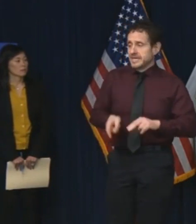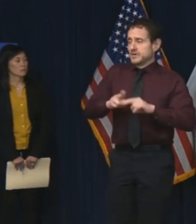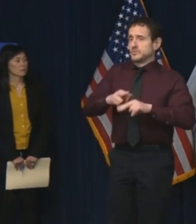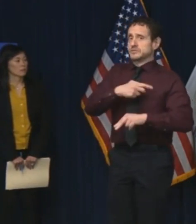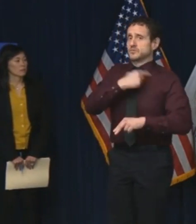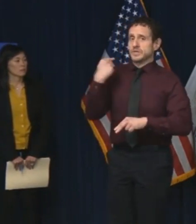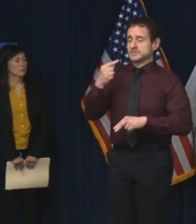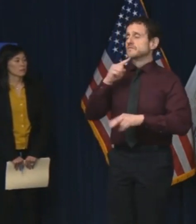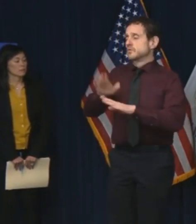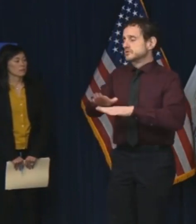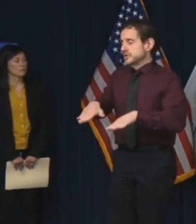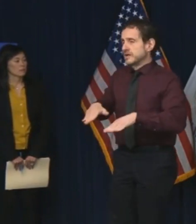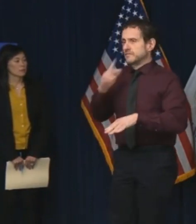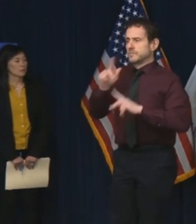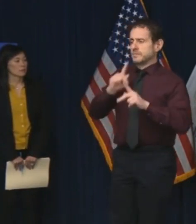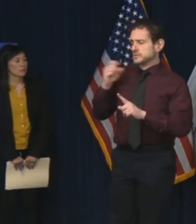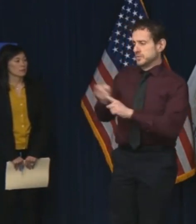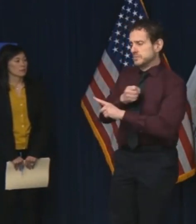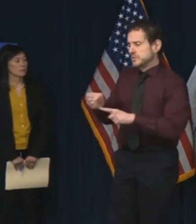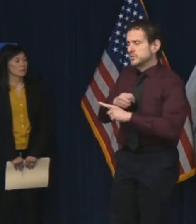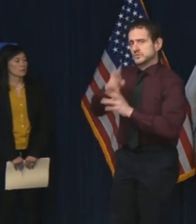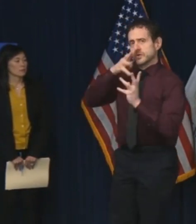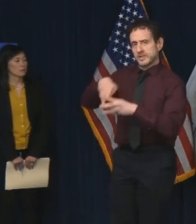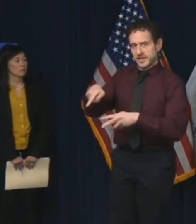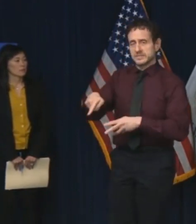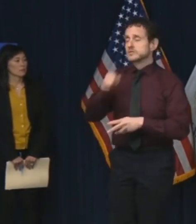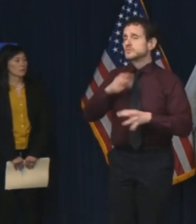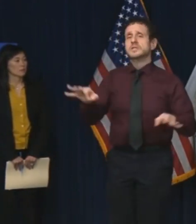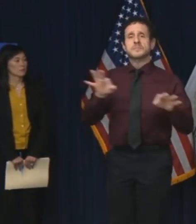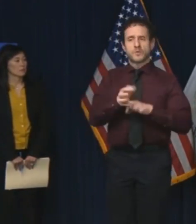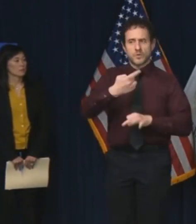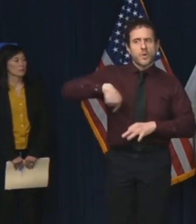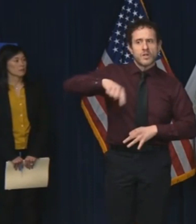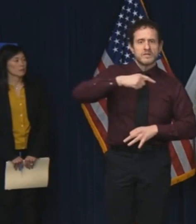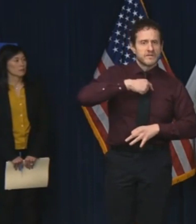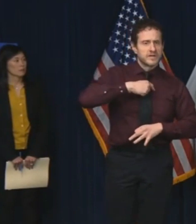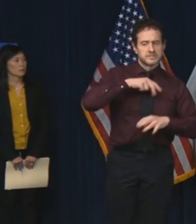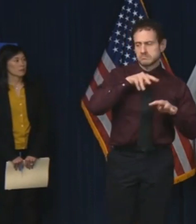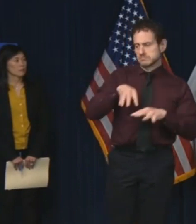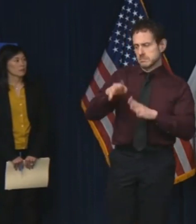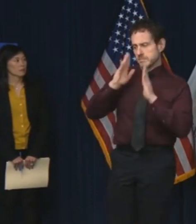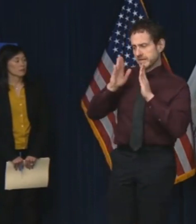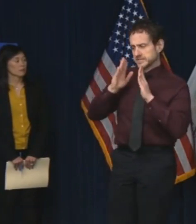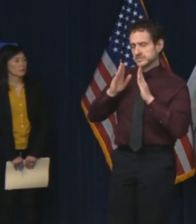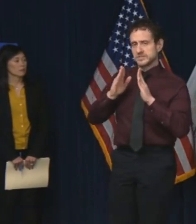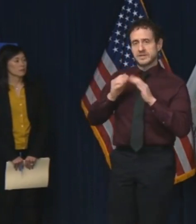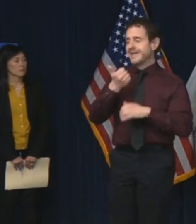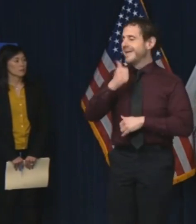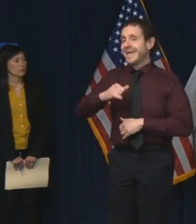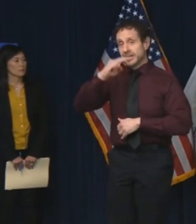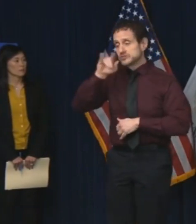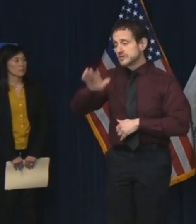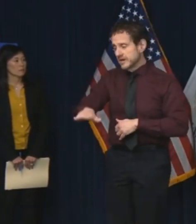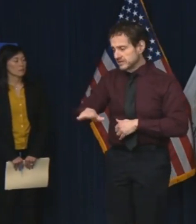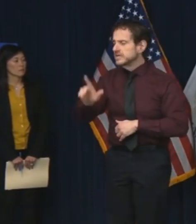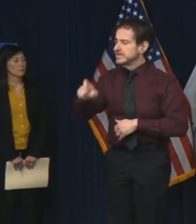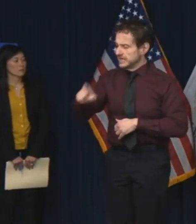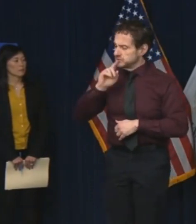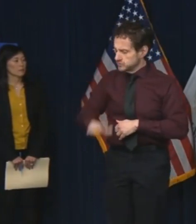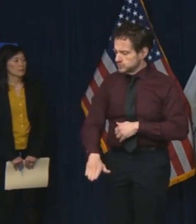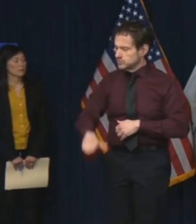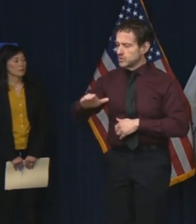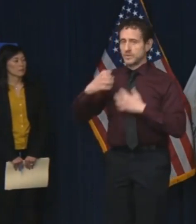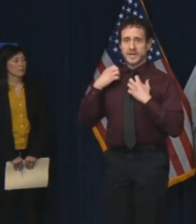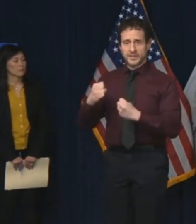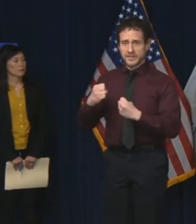is so important that all of us pay attention. Every child deserves a healthy childhood. To live in a